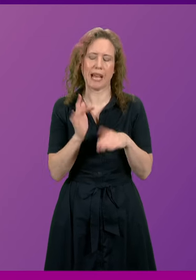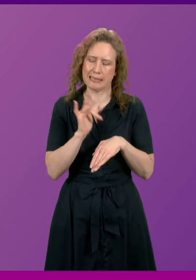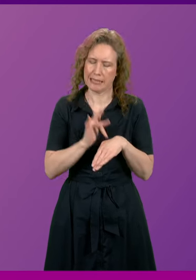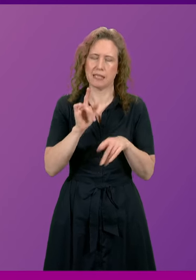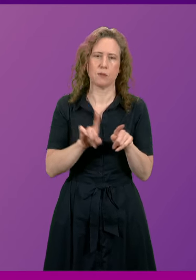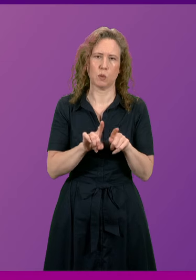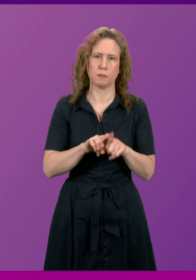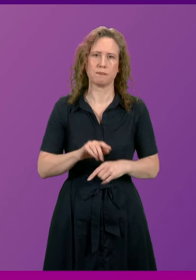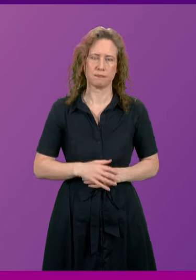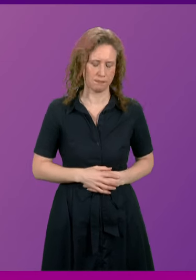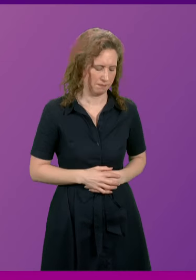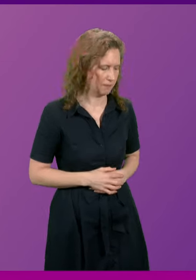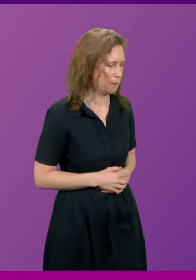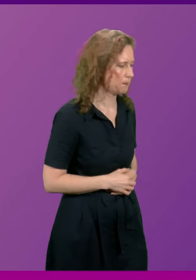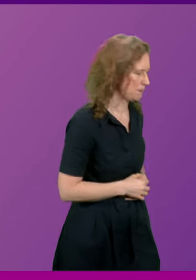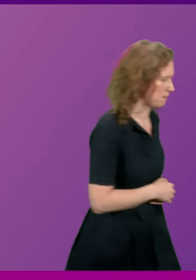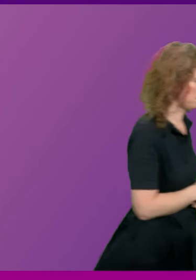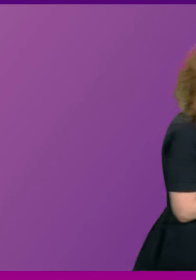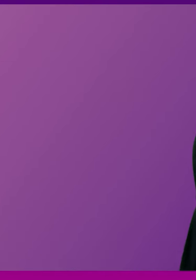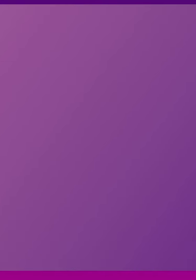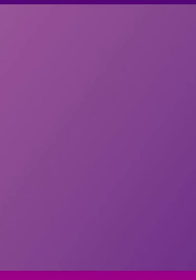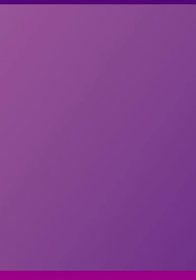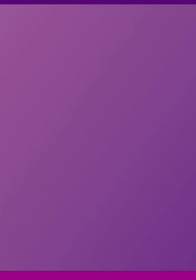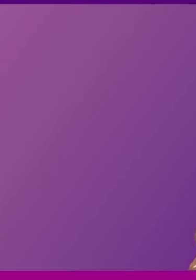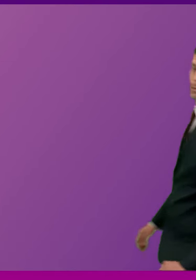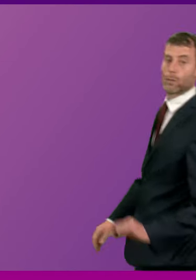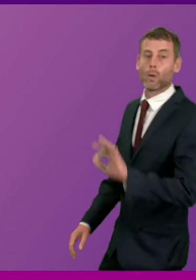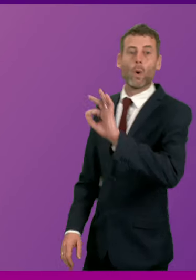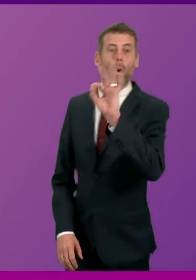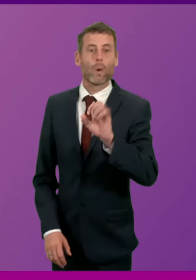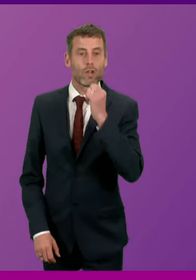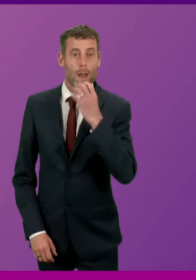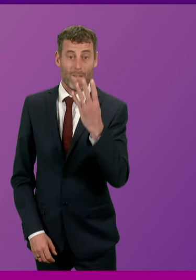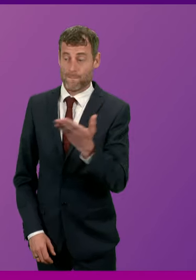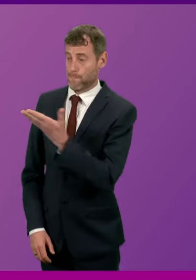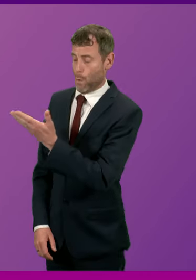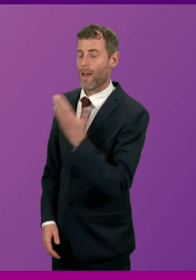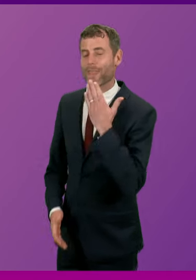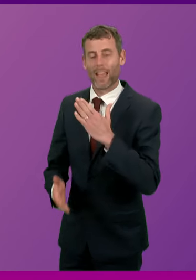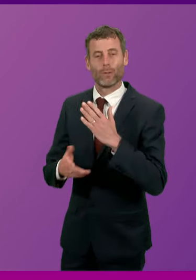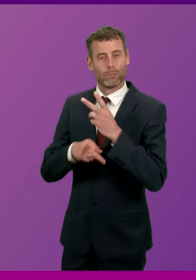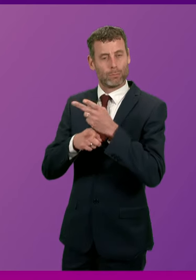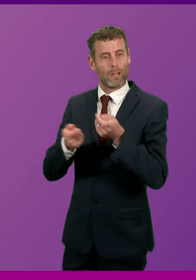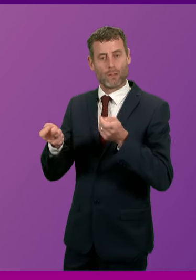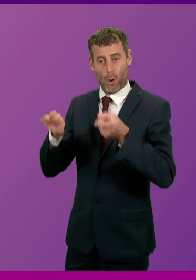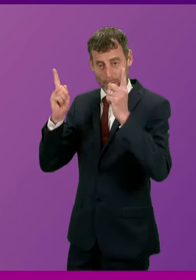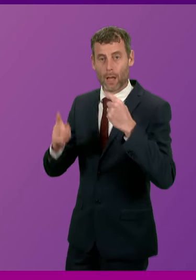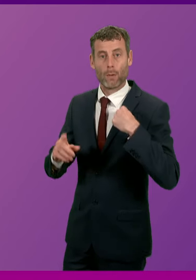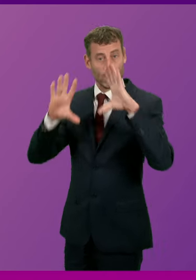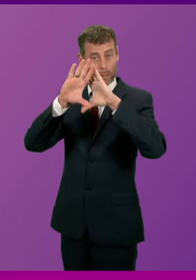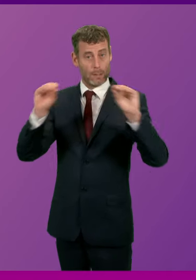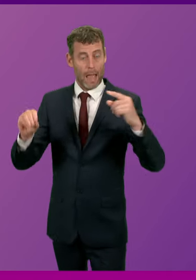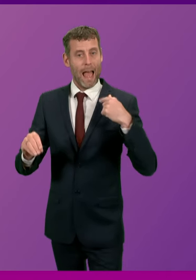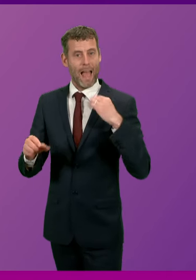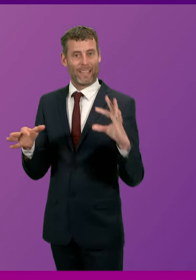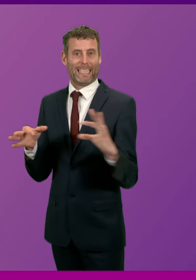people in our country. Question number four Clare Hawhey. Thank you President Officer and I refer members to my register of interest I hold a bank